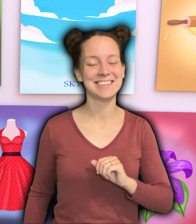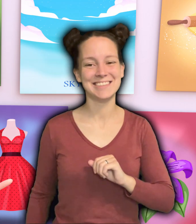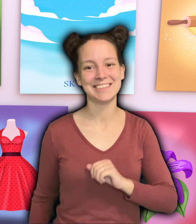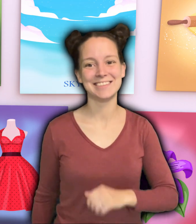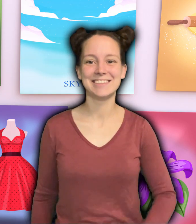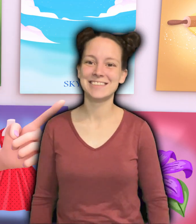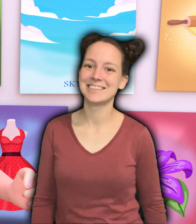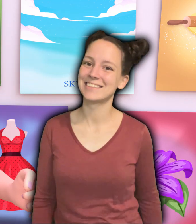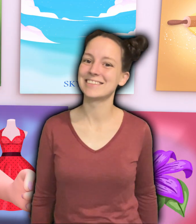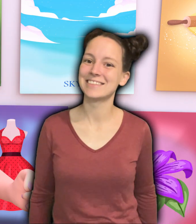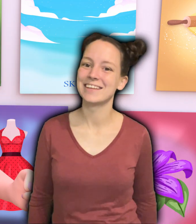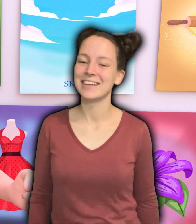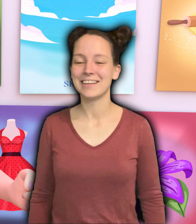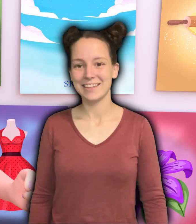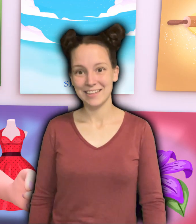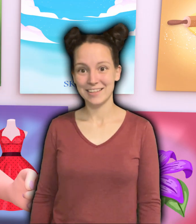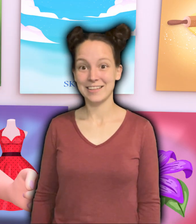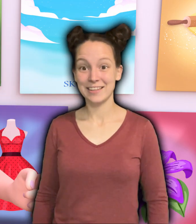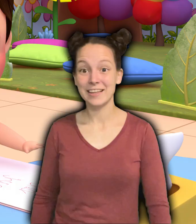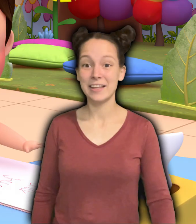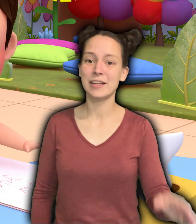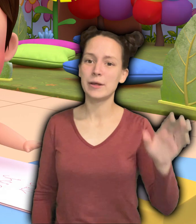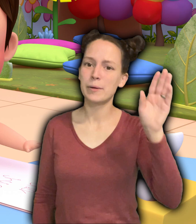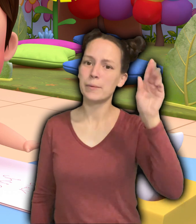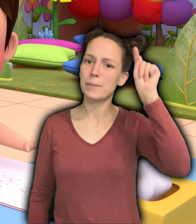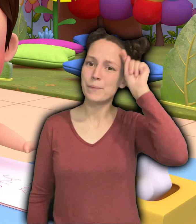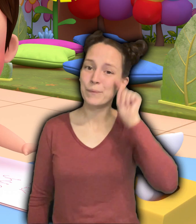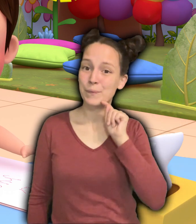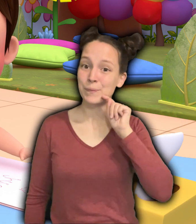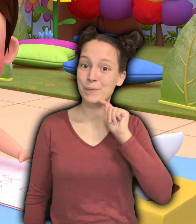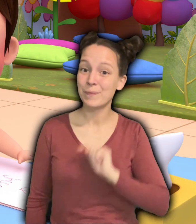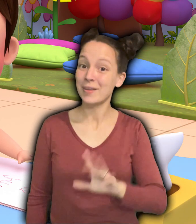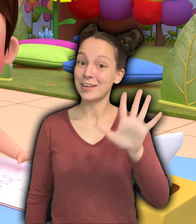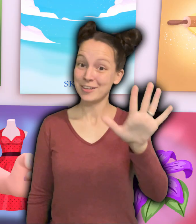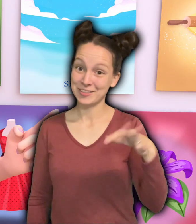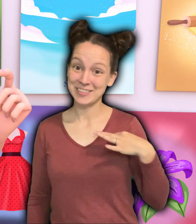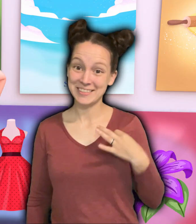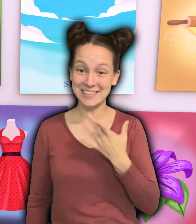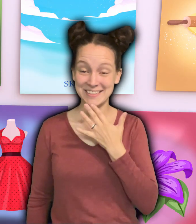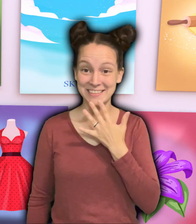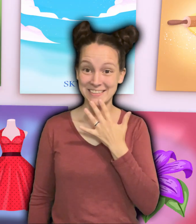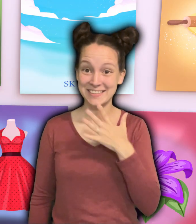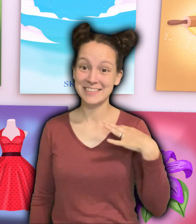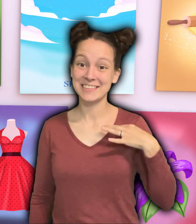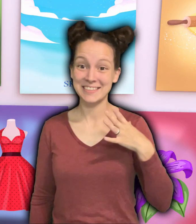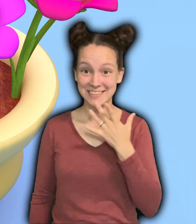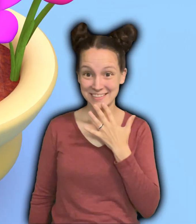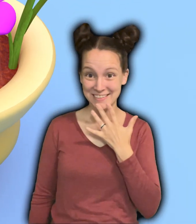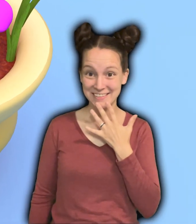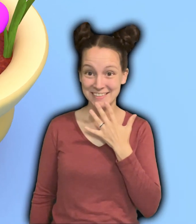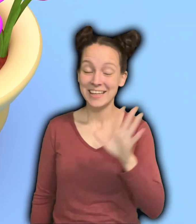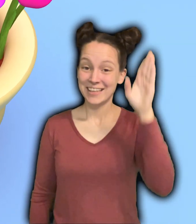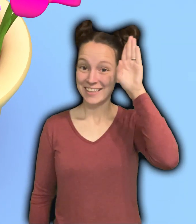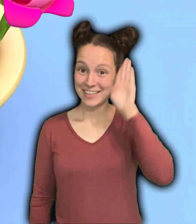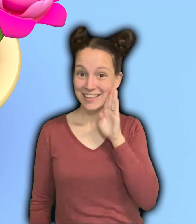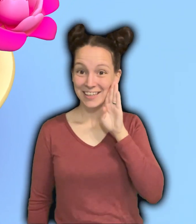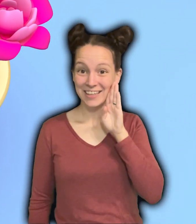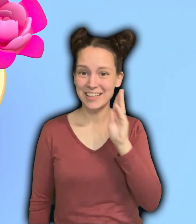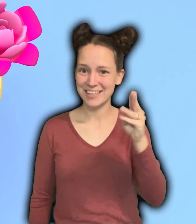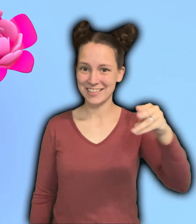Black the color of your shirt, of your shirt Brown is the color of the dirt, of the dirt